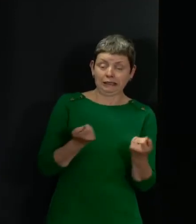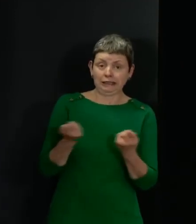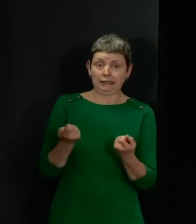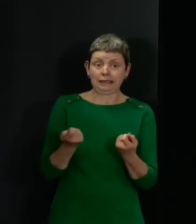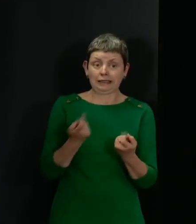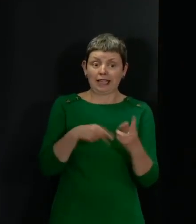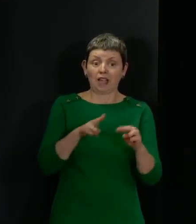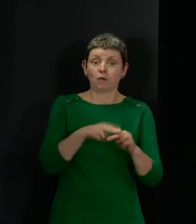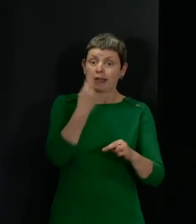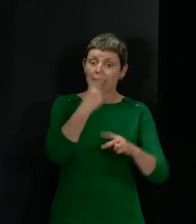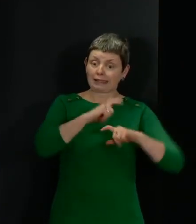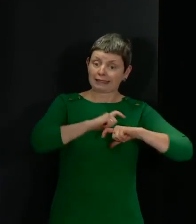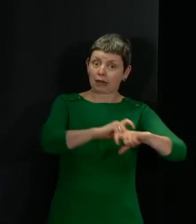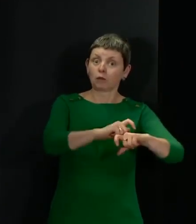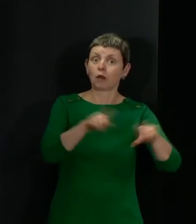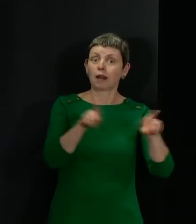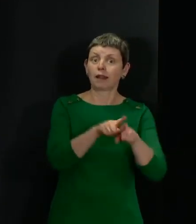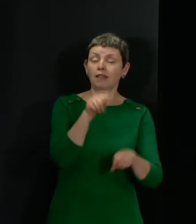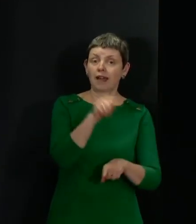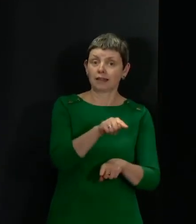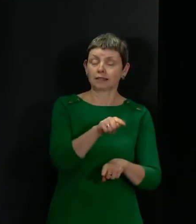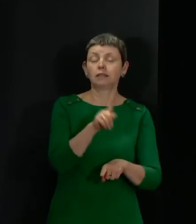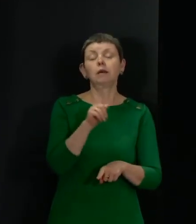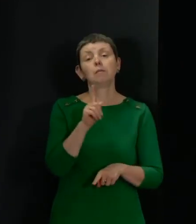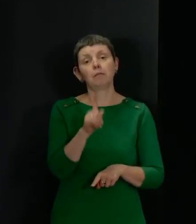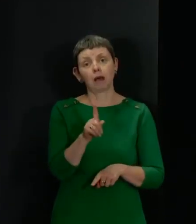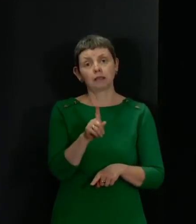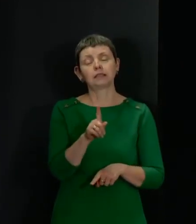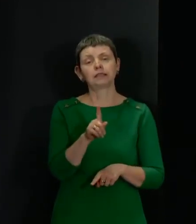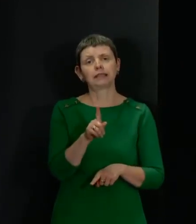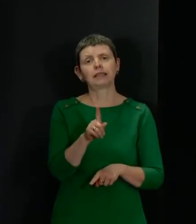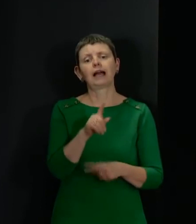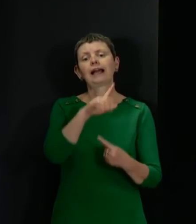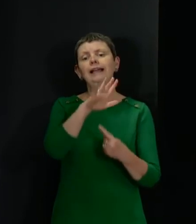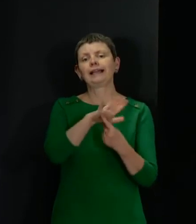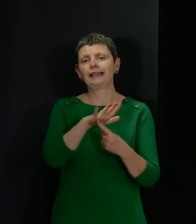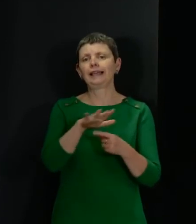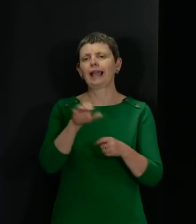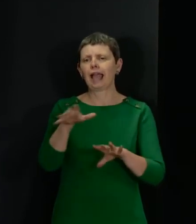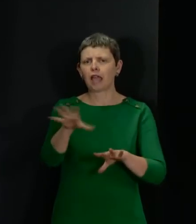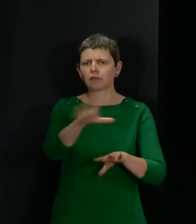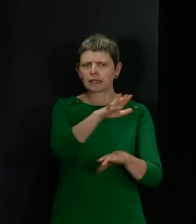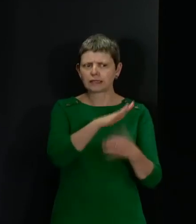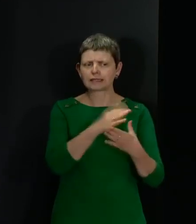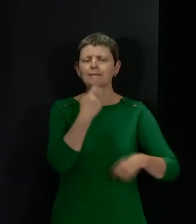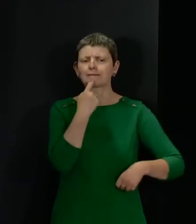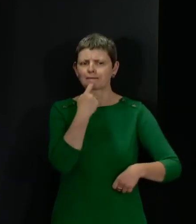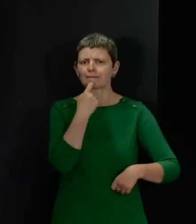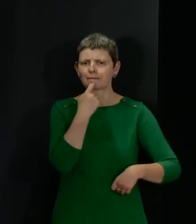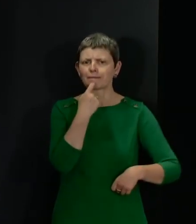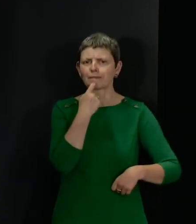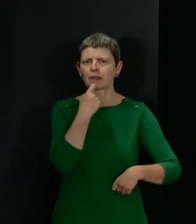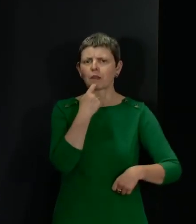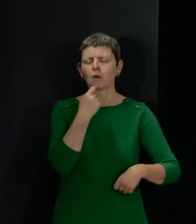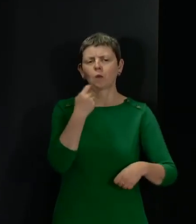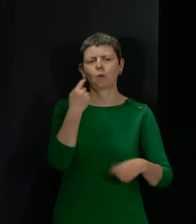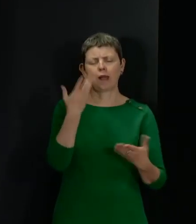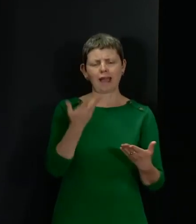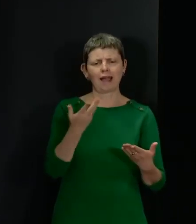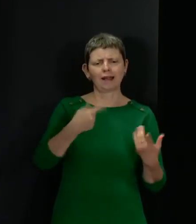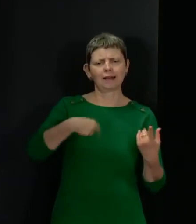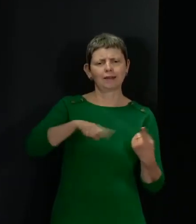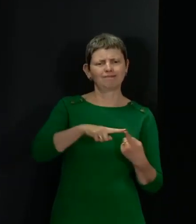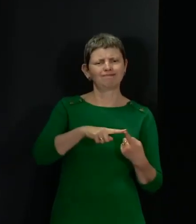over the last number of weeks. But in key areas where experience, where professional knowledge, where